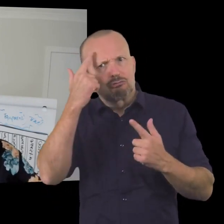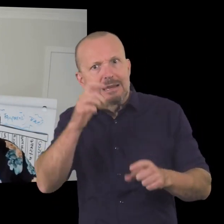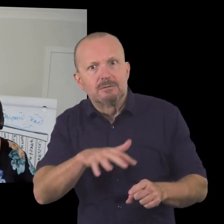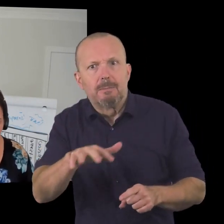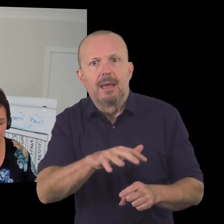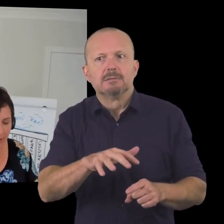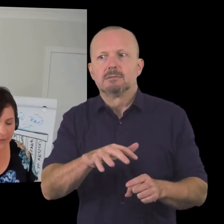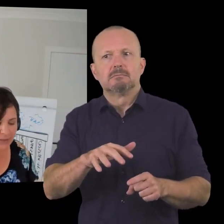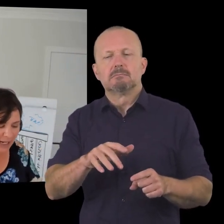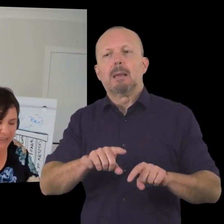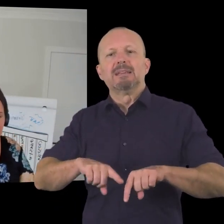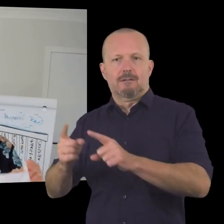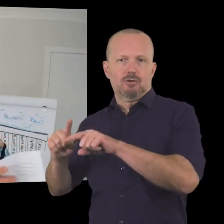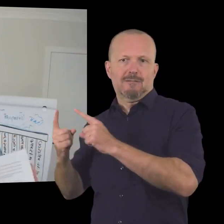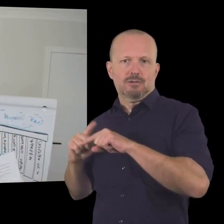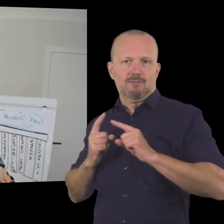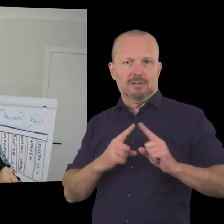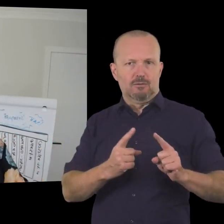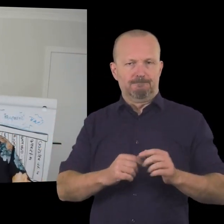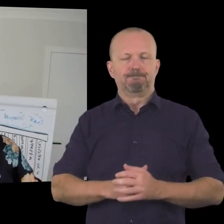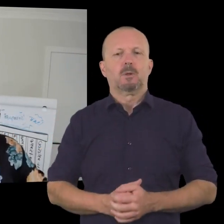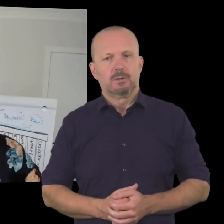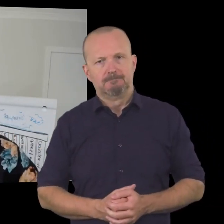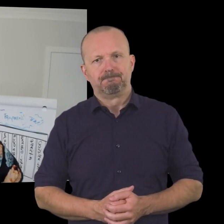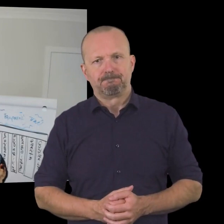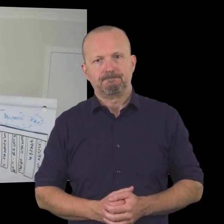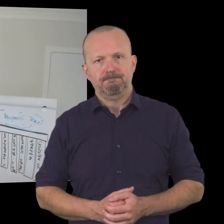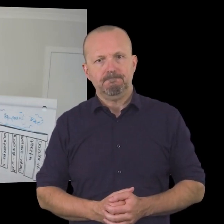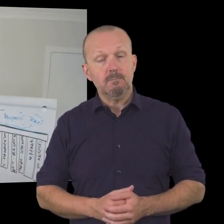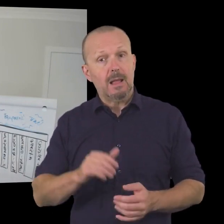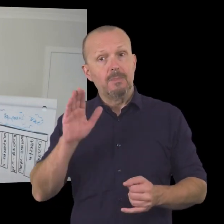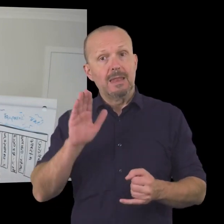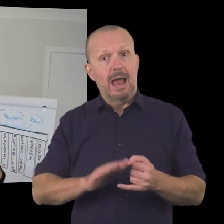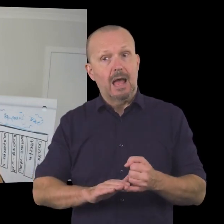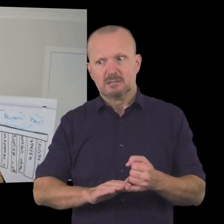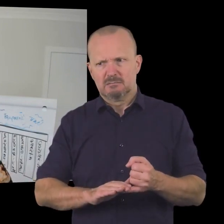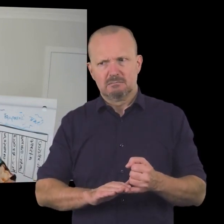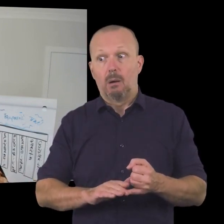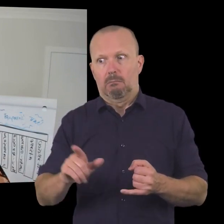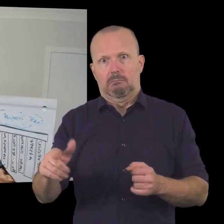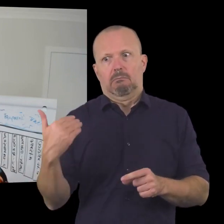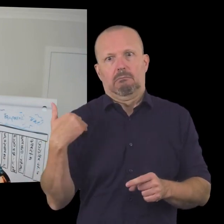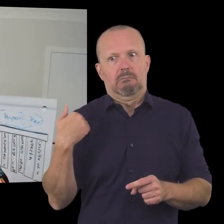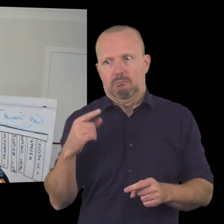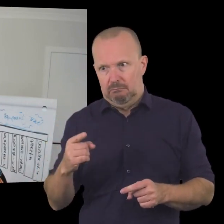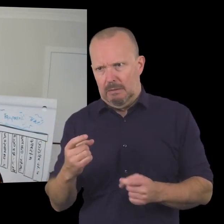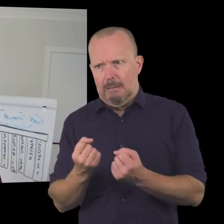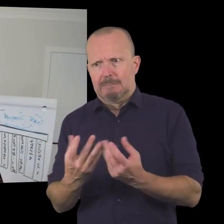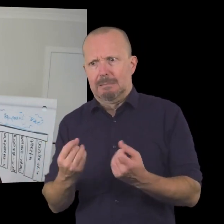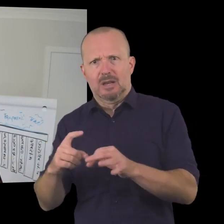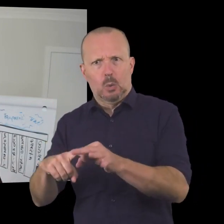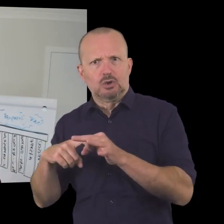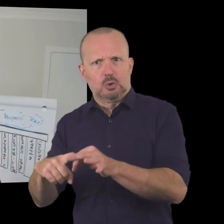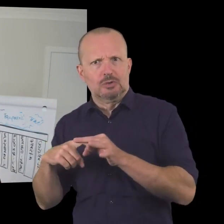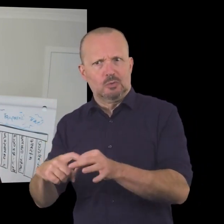uh and last income stream before we get to questions so amy's let me know that there's lots of questions coming through and we may not have the opportunity to